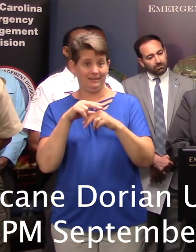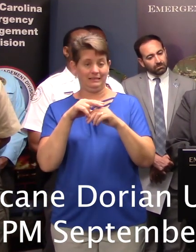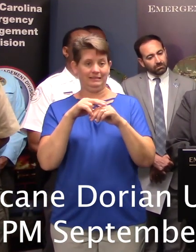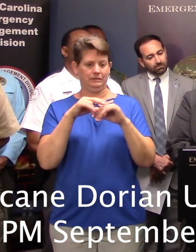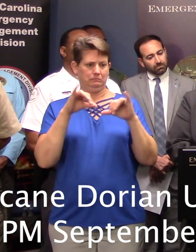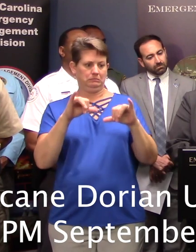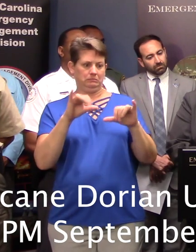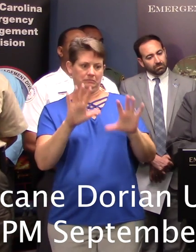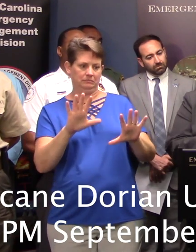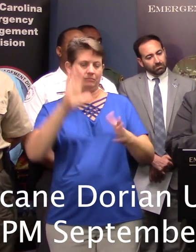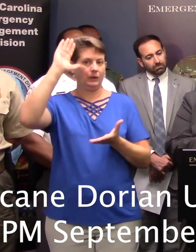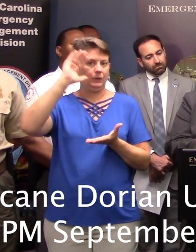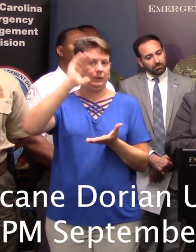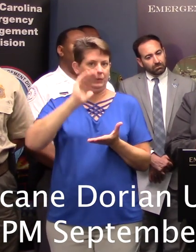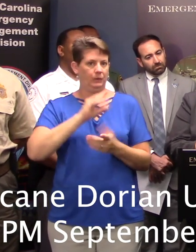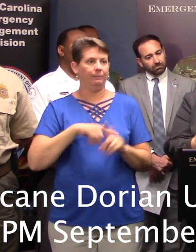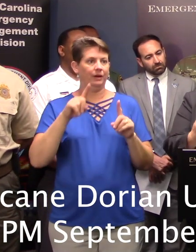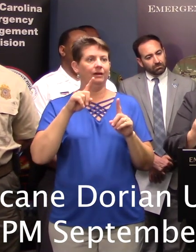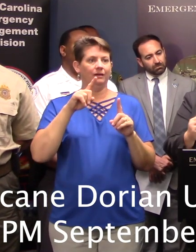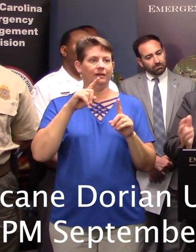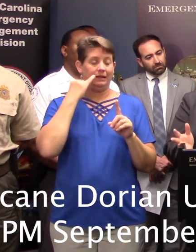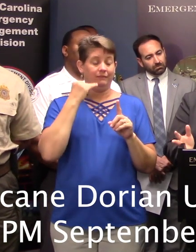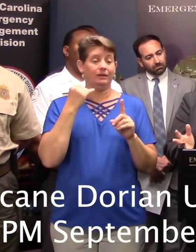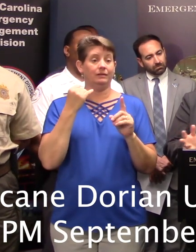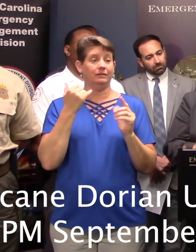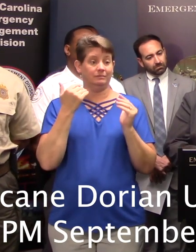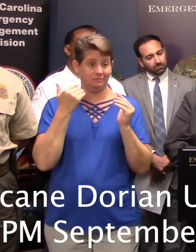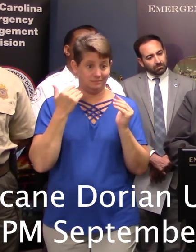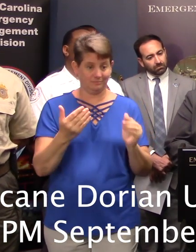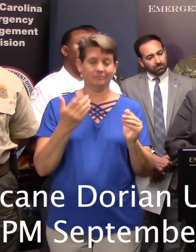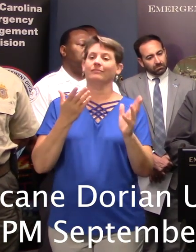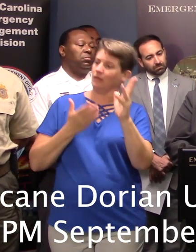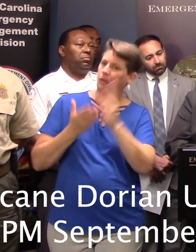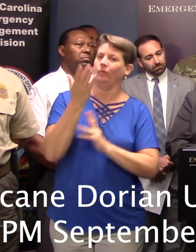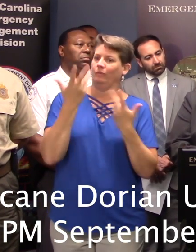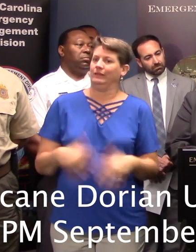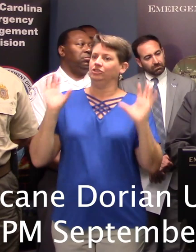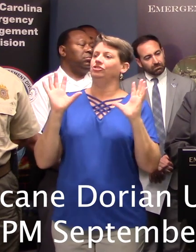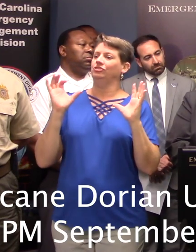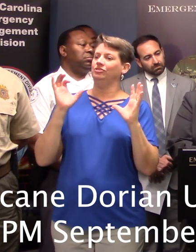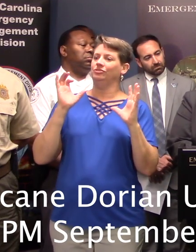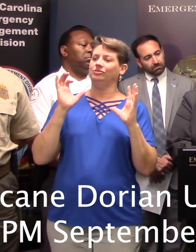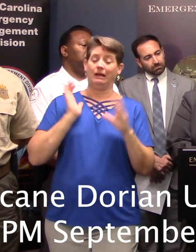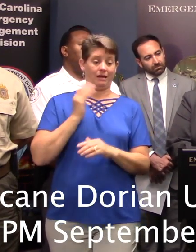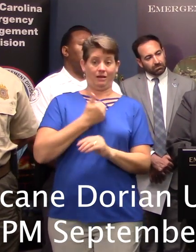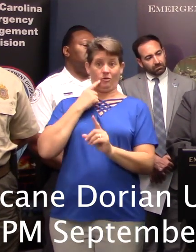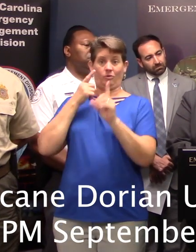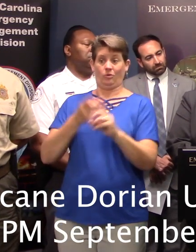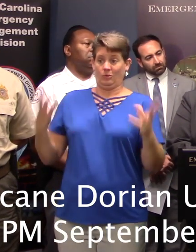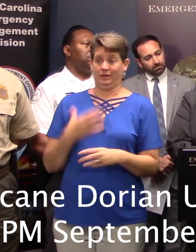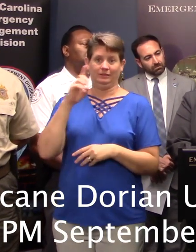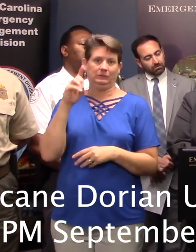impacts, or as it comes through, that that storm surge comes in and gets out quickly. And then, of course, our goal at the DOT is to